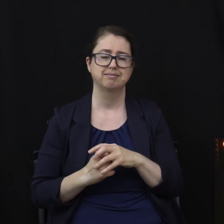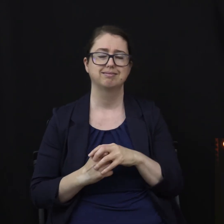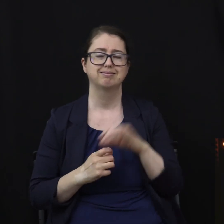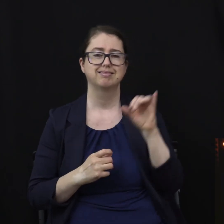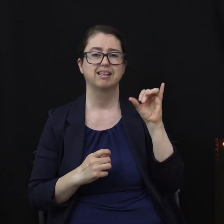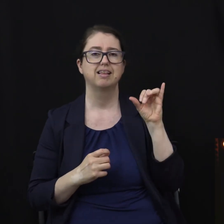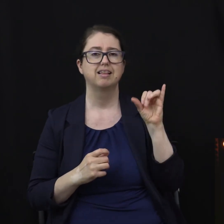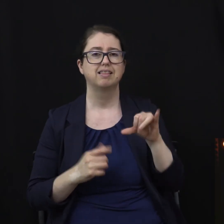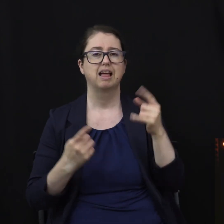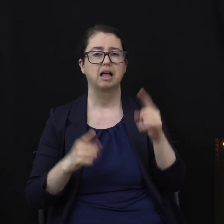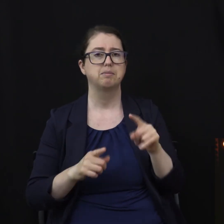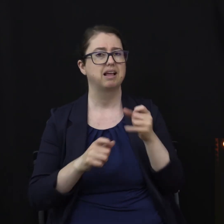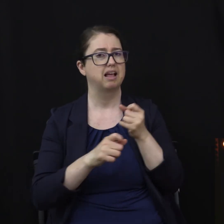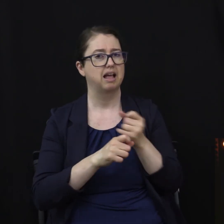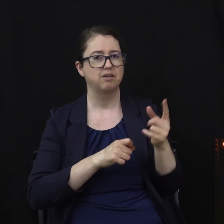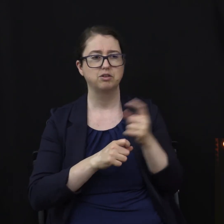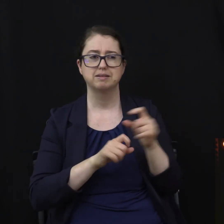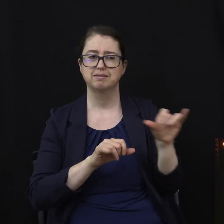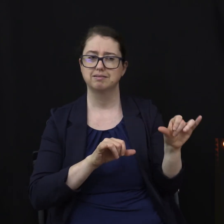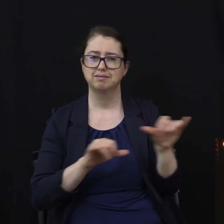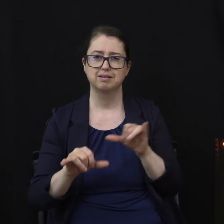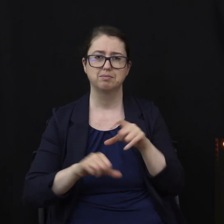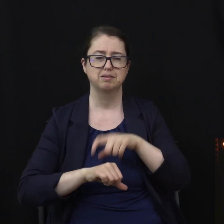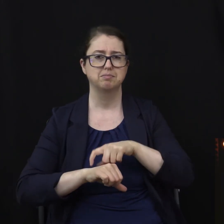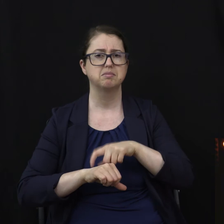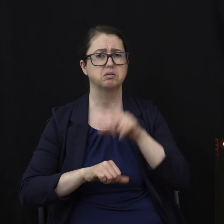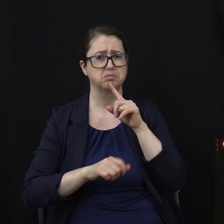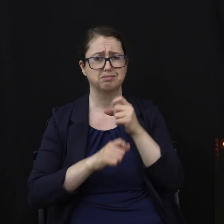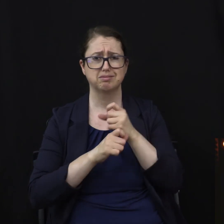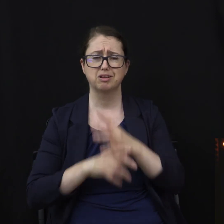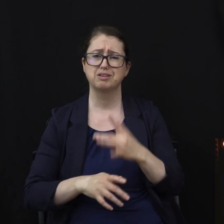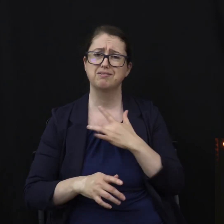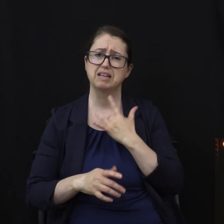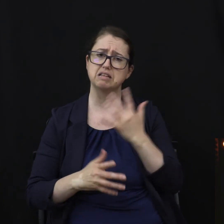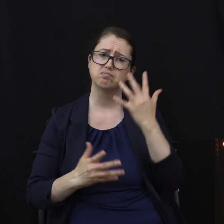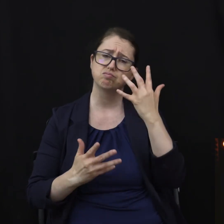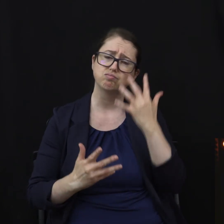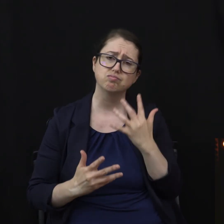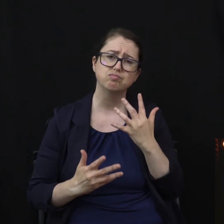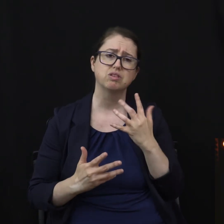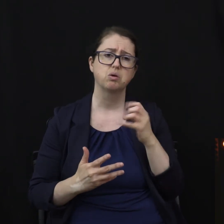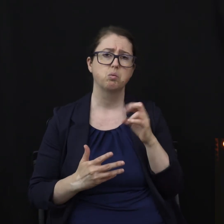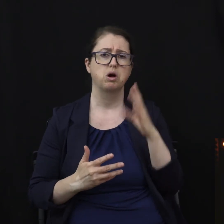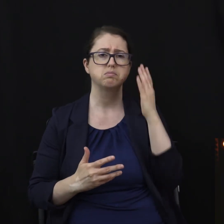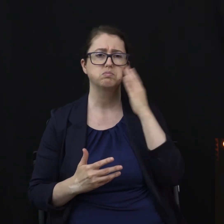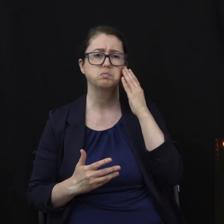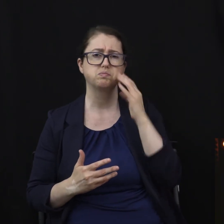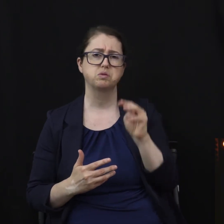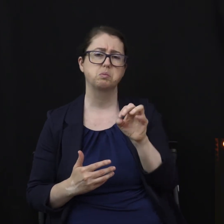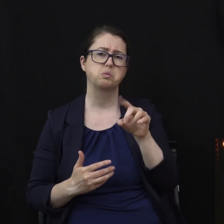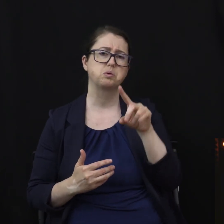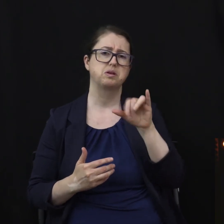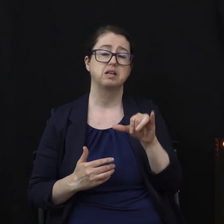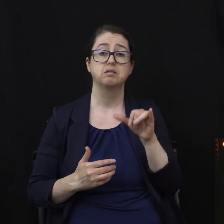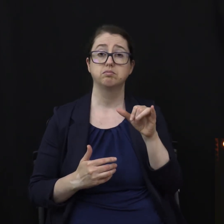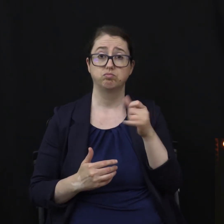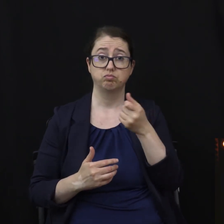time every year and it can cause you to feel sad or moody. Well, a daily vitamin D supplement can help.